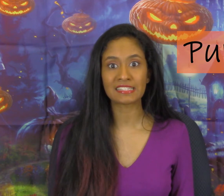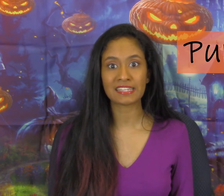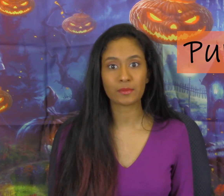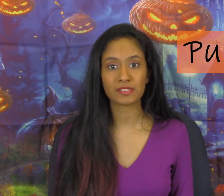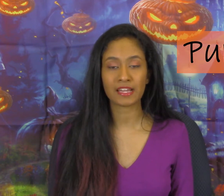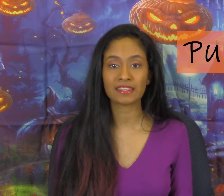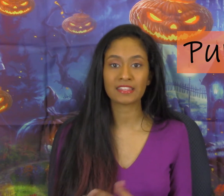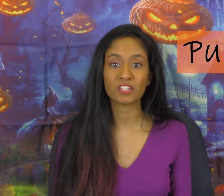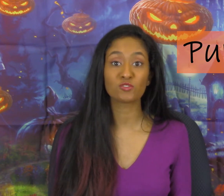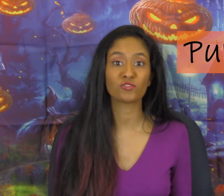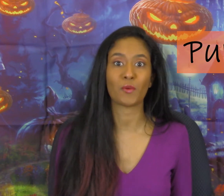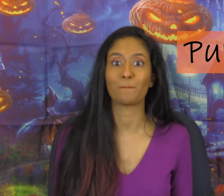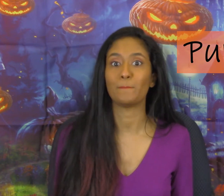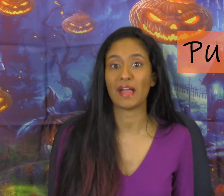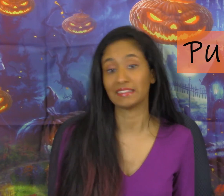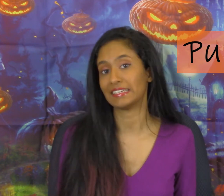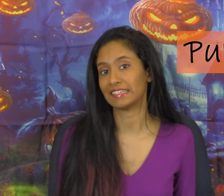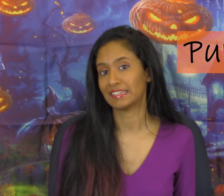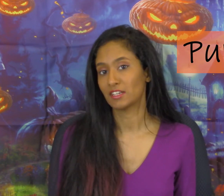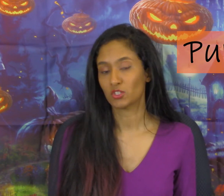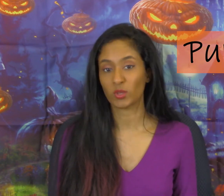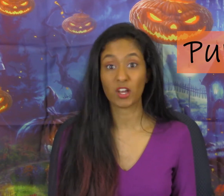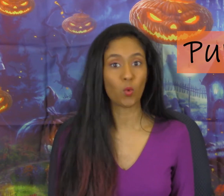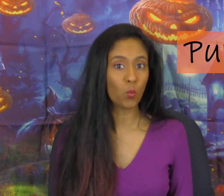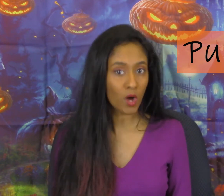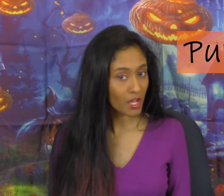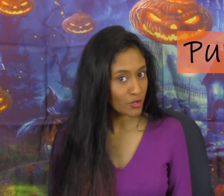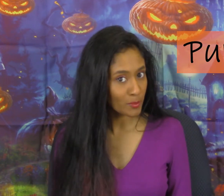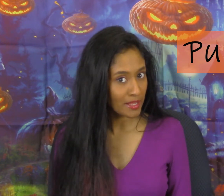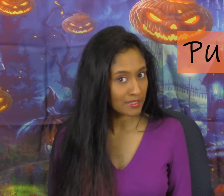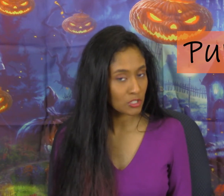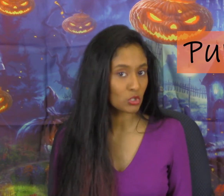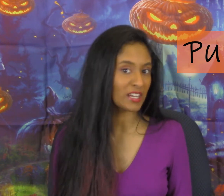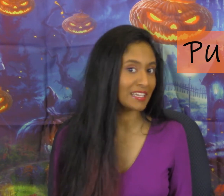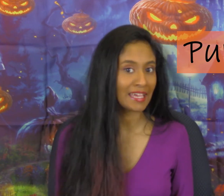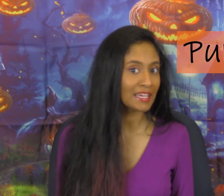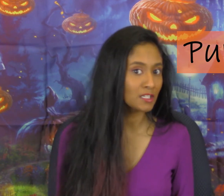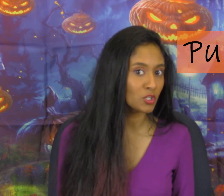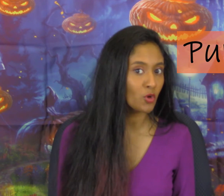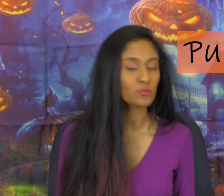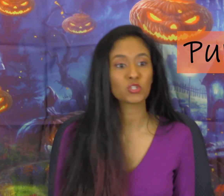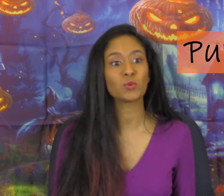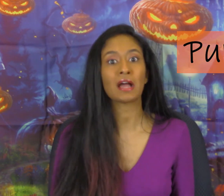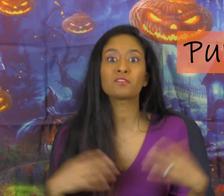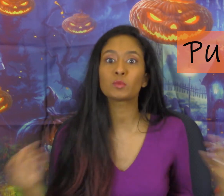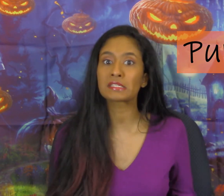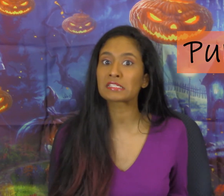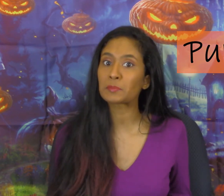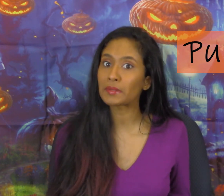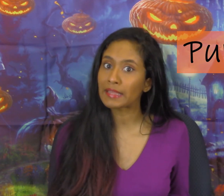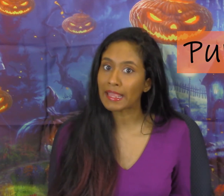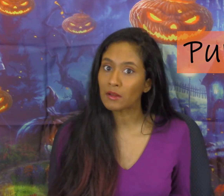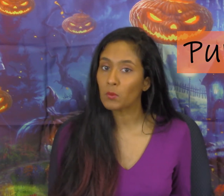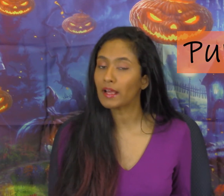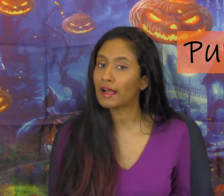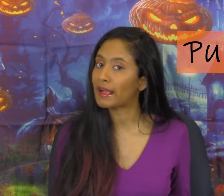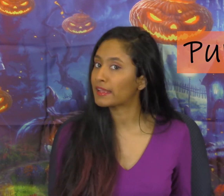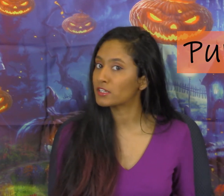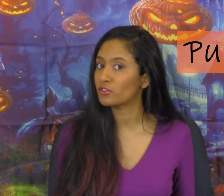same sign that they use for melon so like a watermelon or a cantaloupe so you'd have to explain what kind of